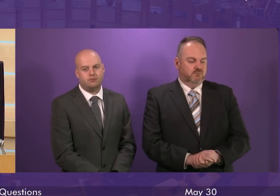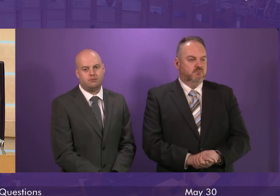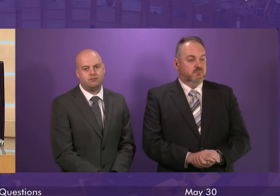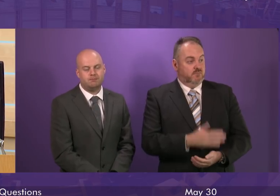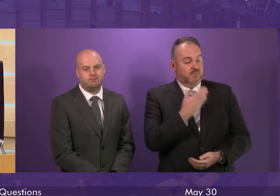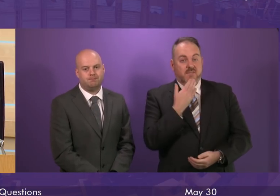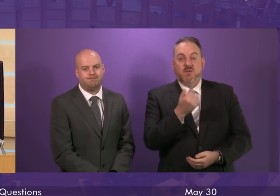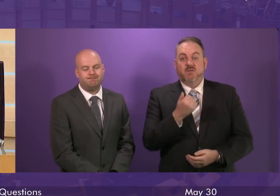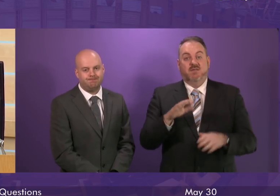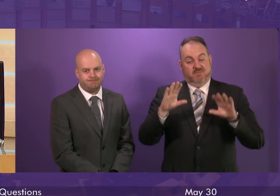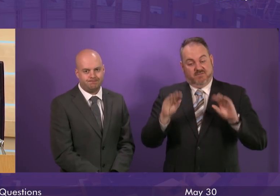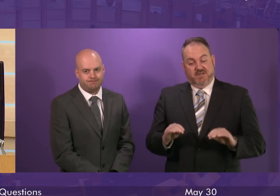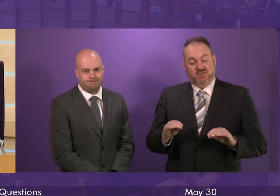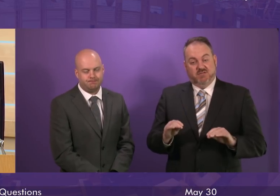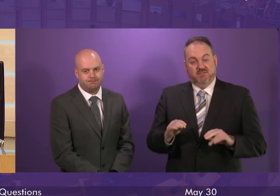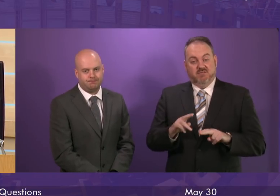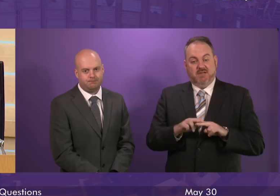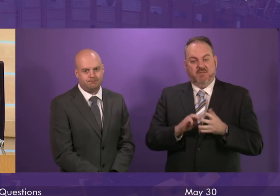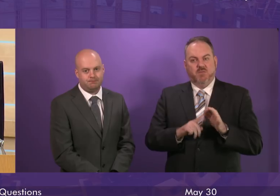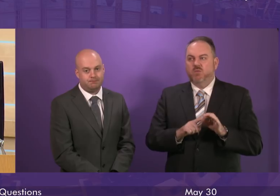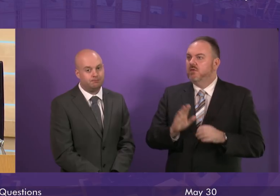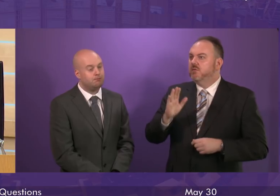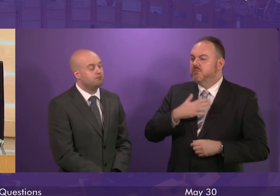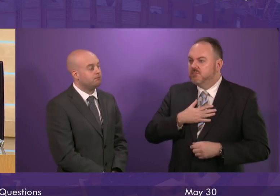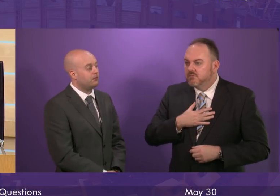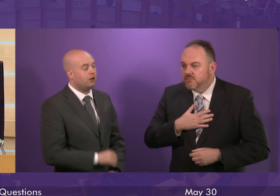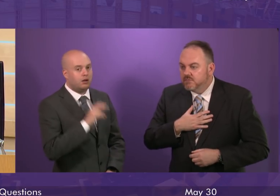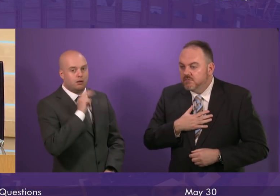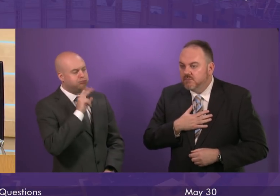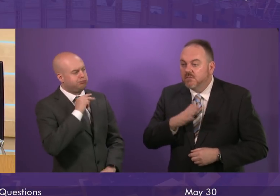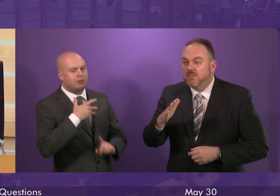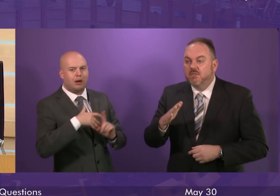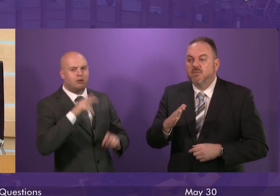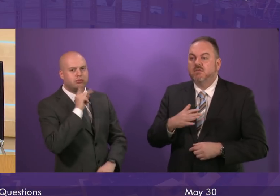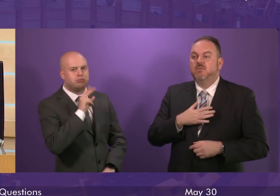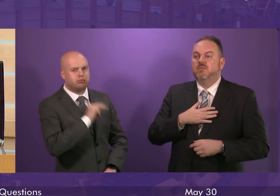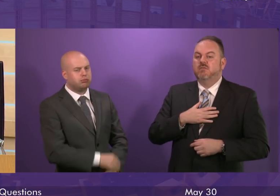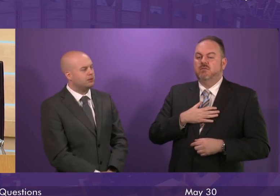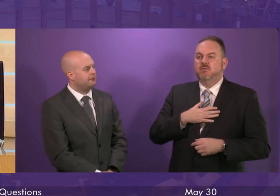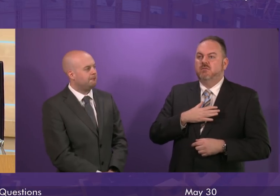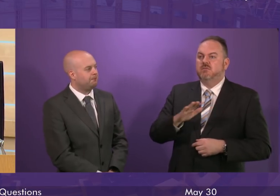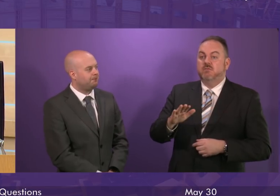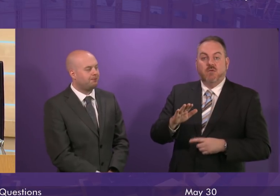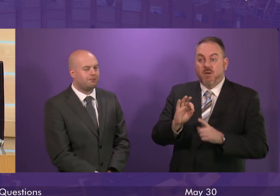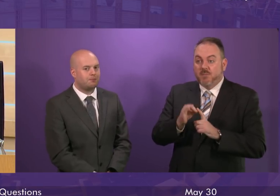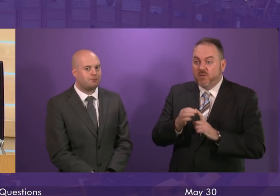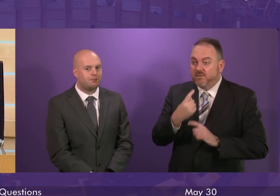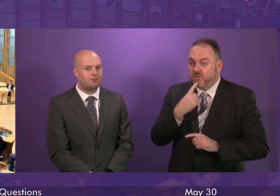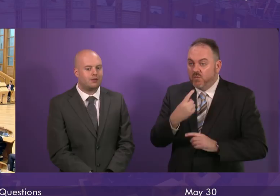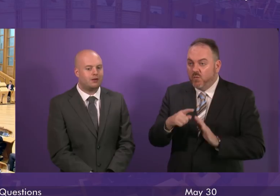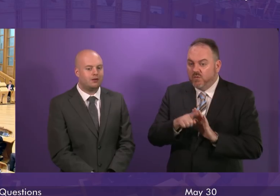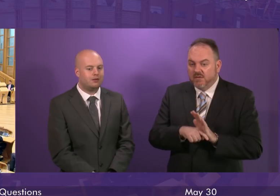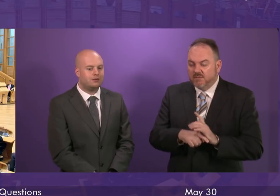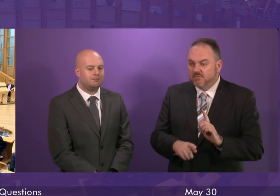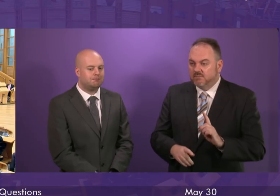Thank you. That concludes the First Minister's questions. Oh, a point of order first from Mr. Russell and then from Elaine Smith. Mr. Russell.